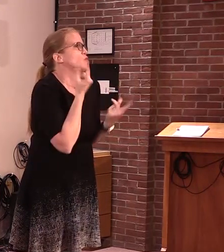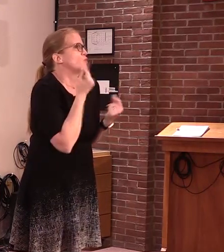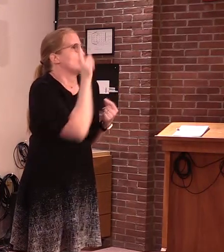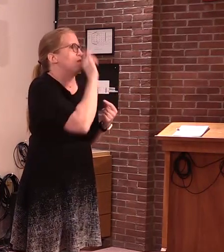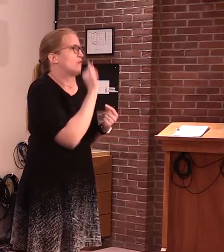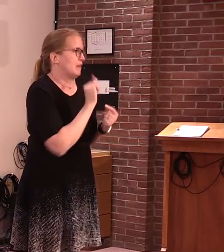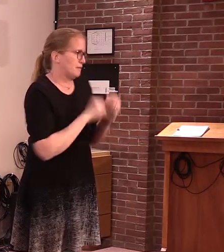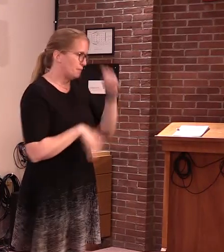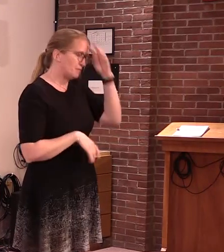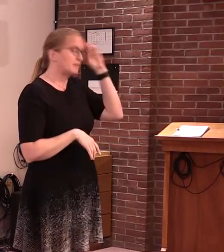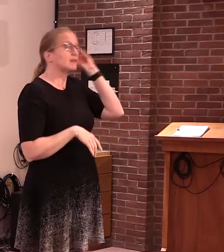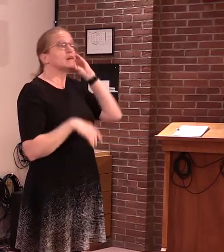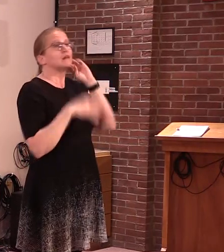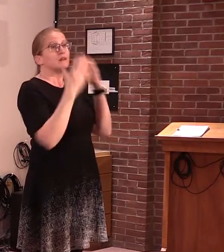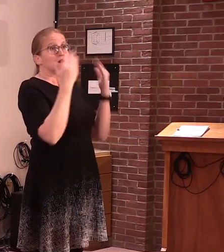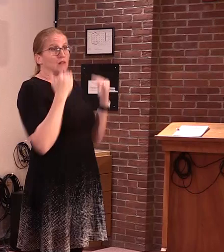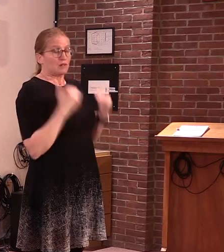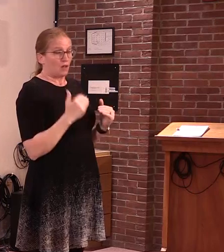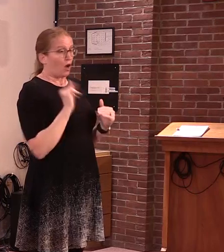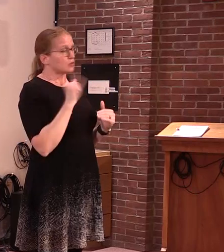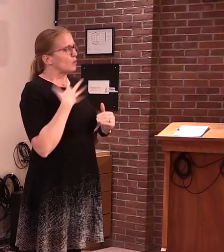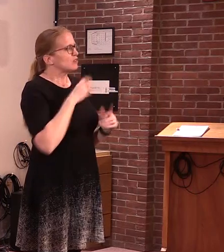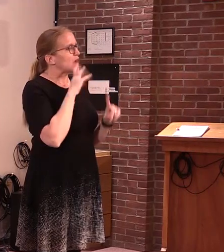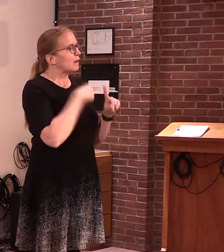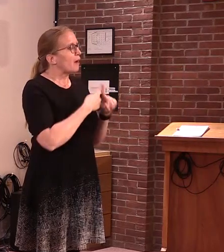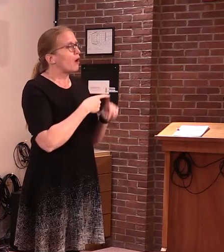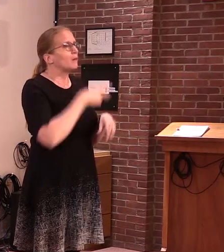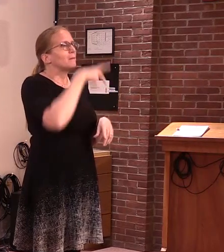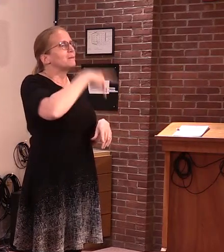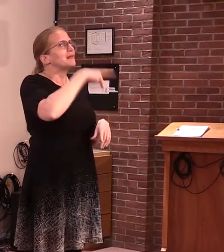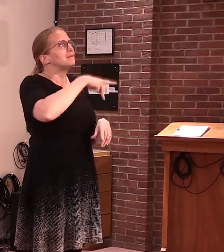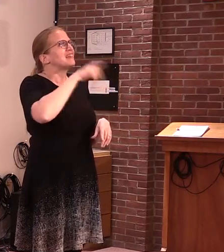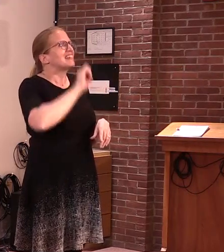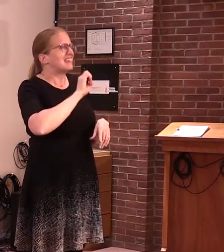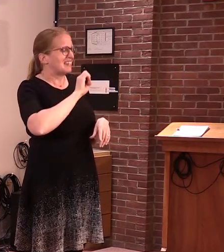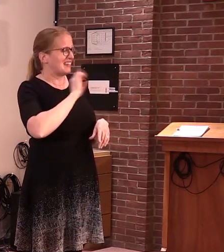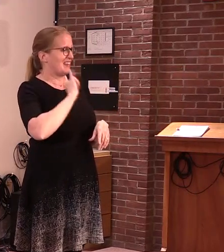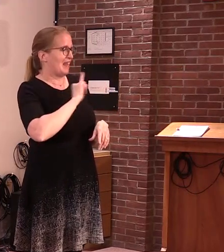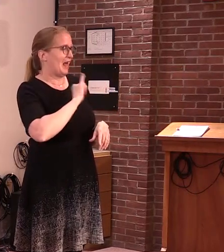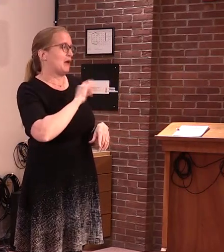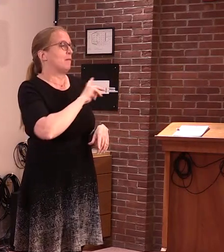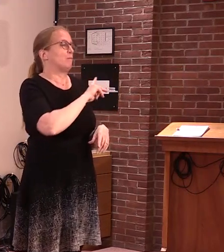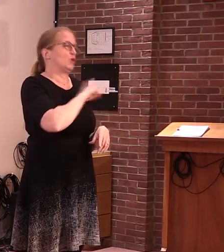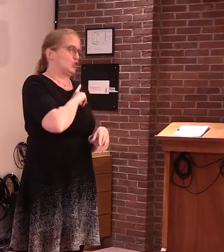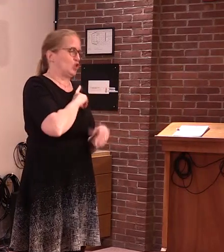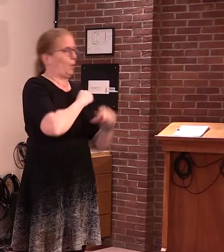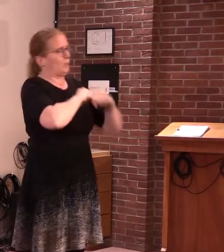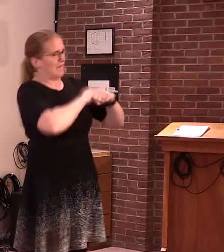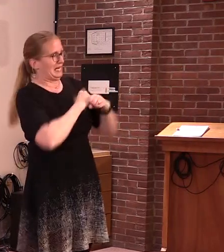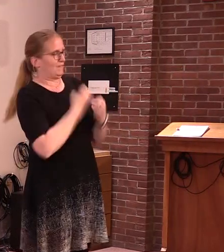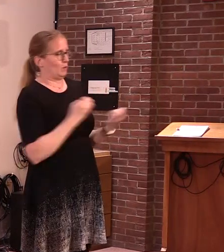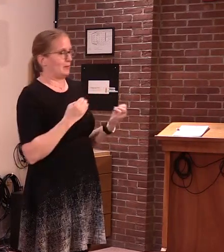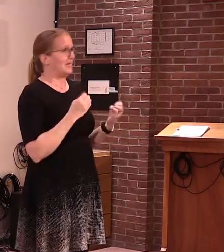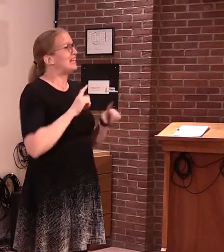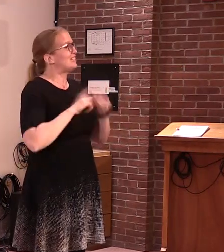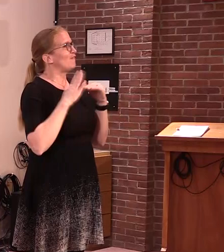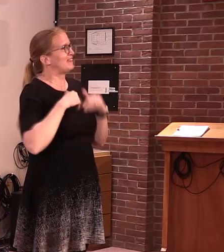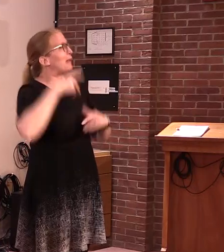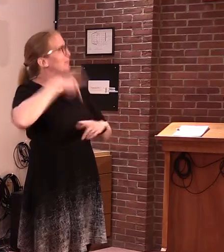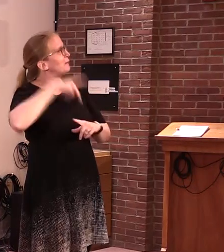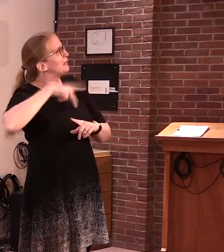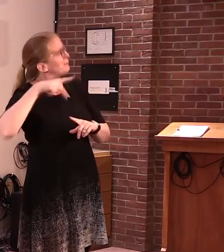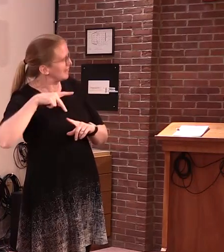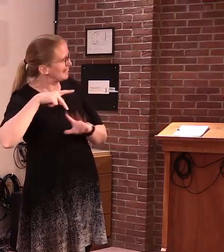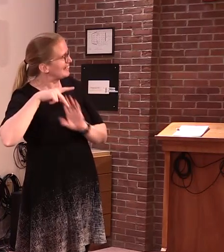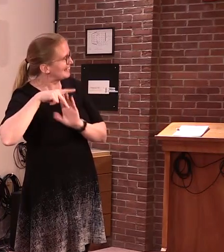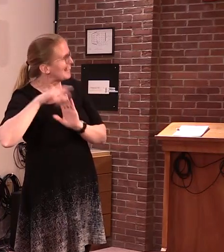PPE, which is Personal Protective Equipment, not to be confused with PPP, the unemployment